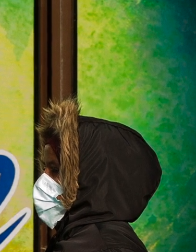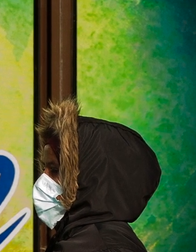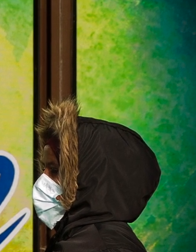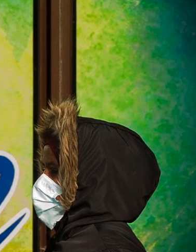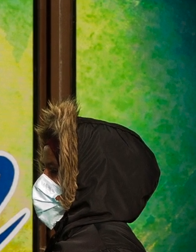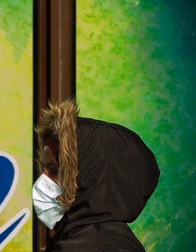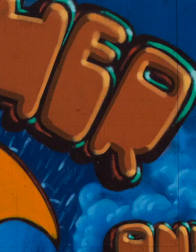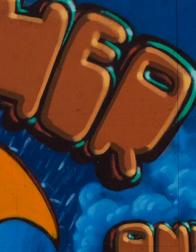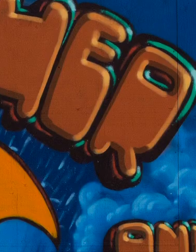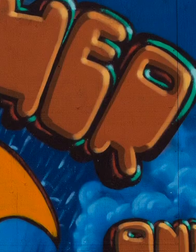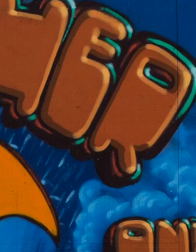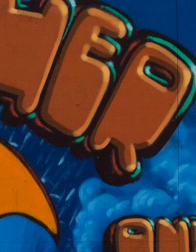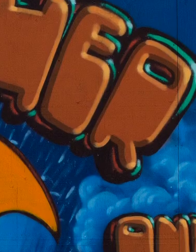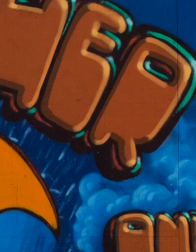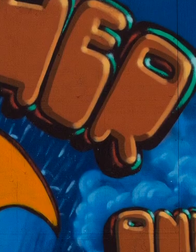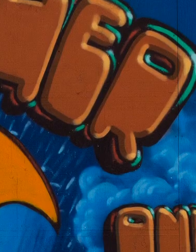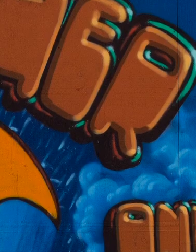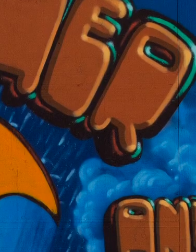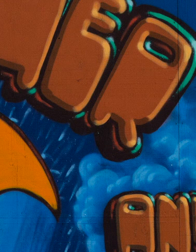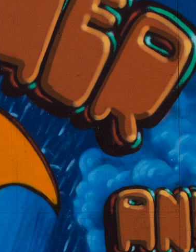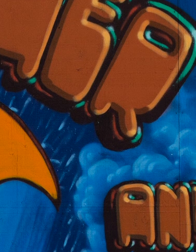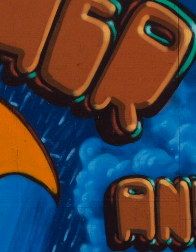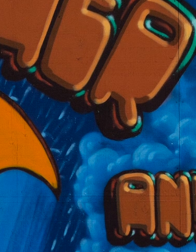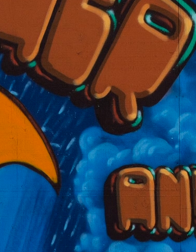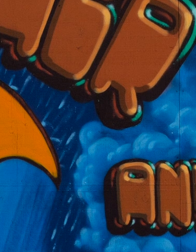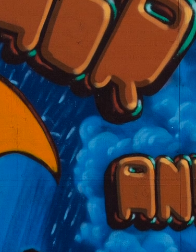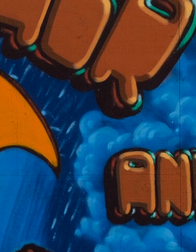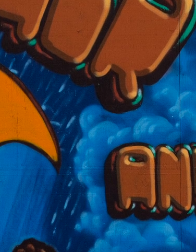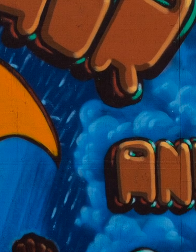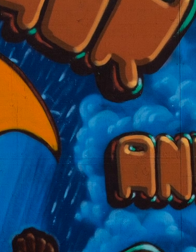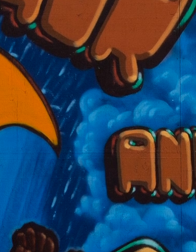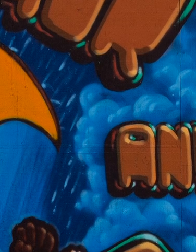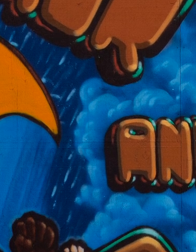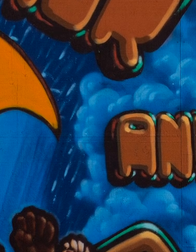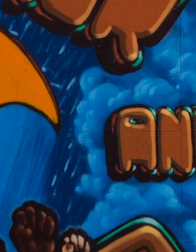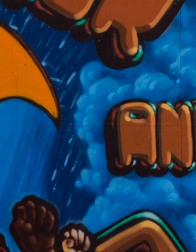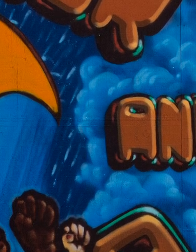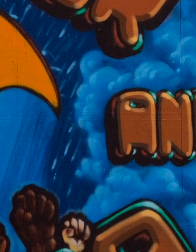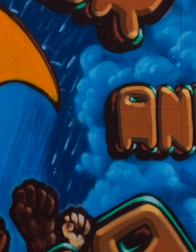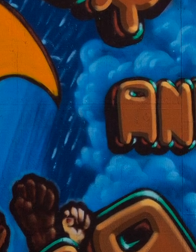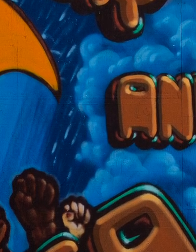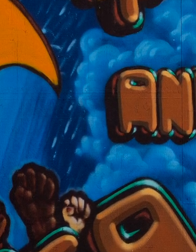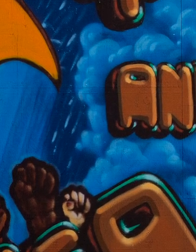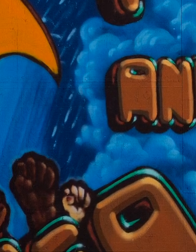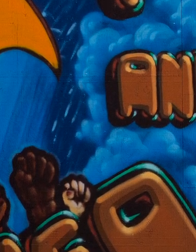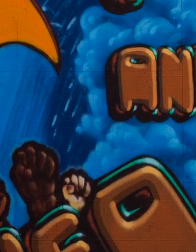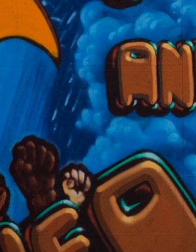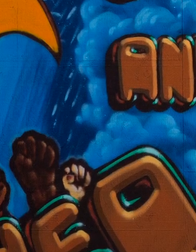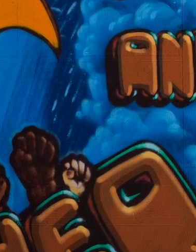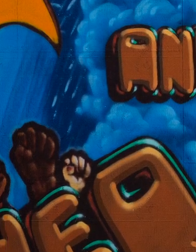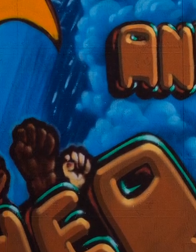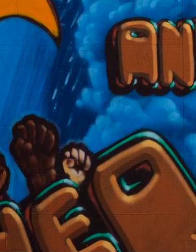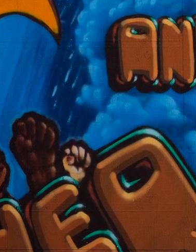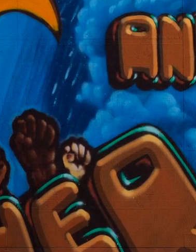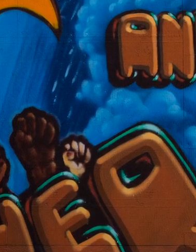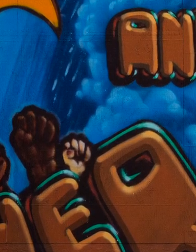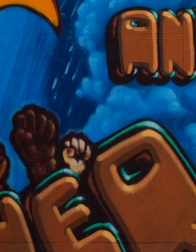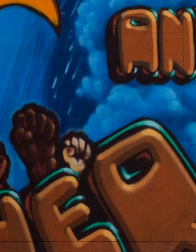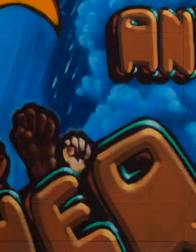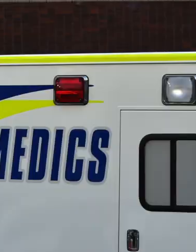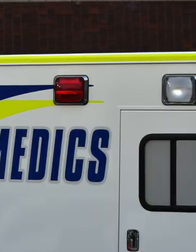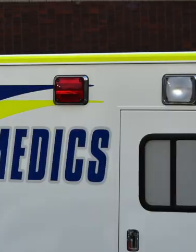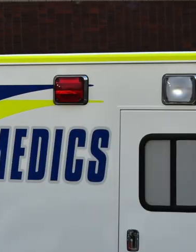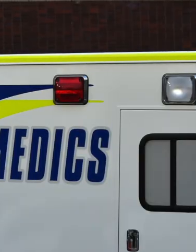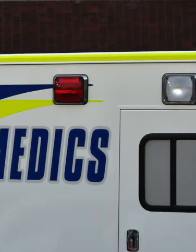of us should take pride in this. However it also means that there are just as many people in hospital today as there were